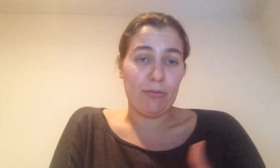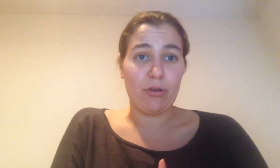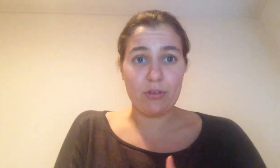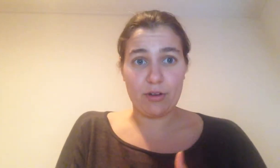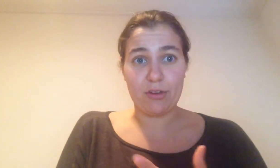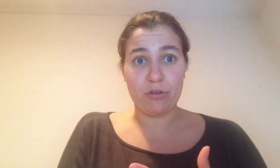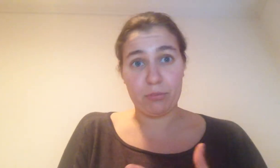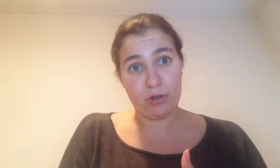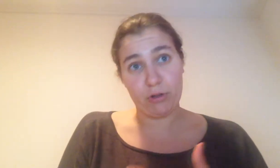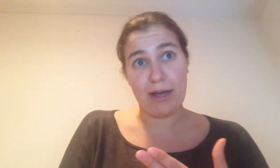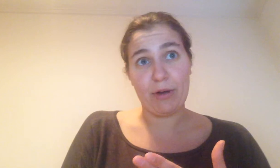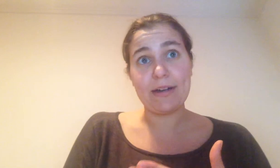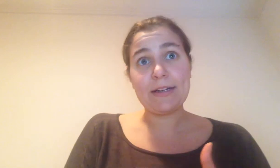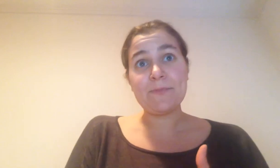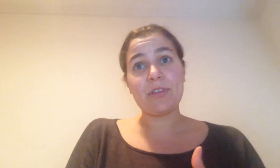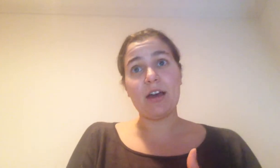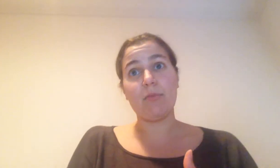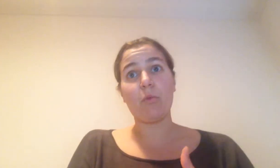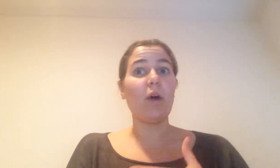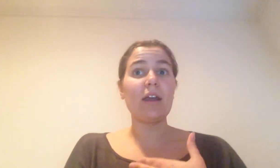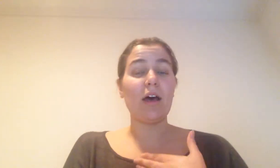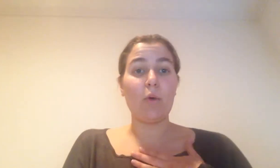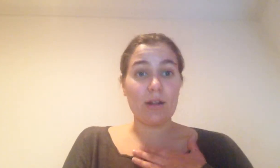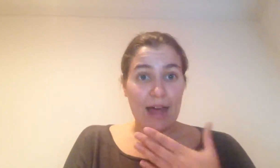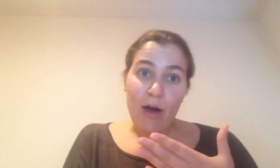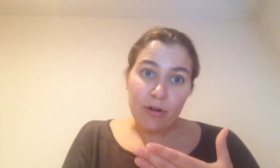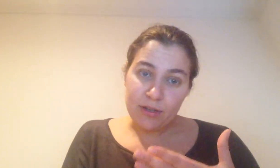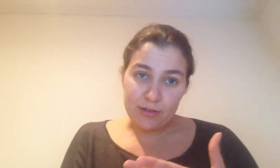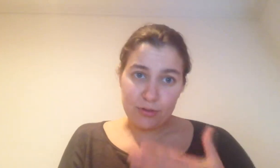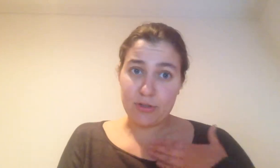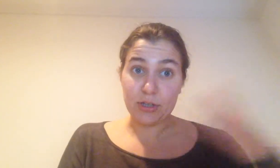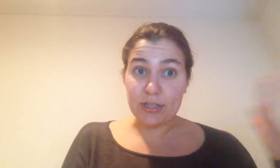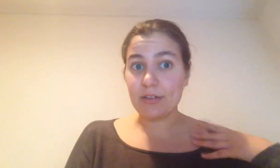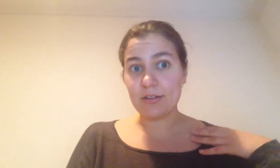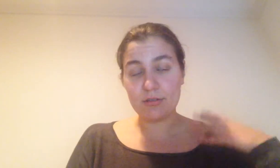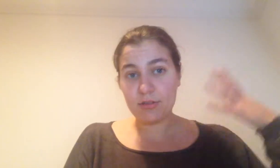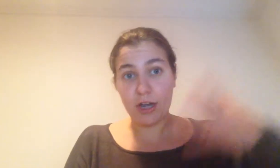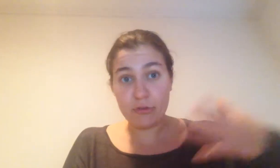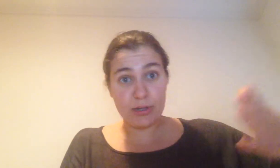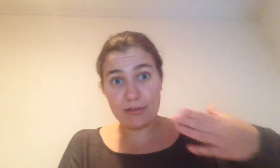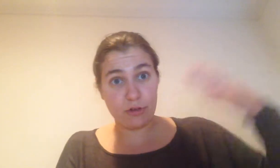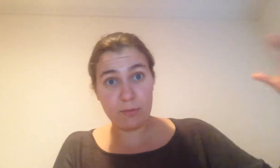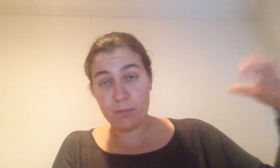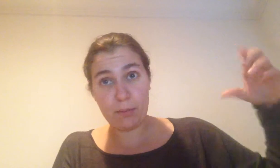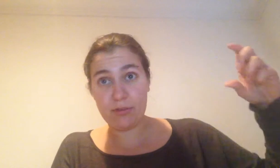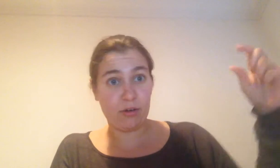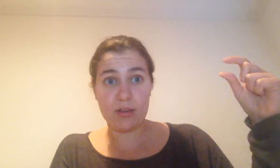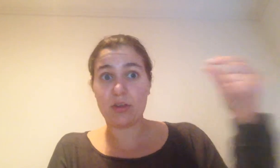So considering social and political power, what allowed certain countries, groups of people, etc., to